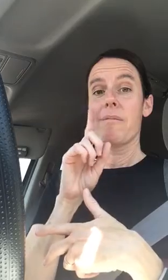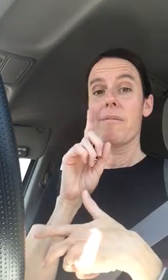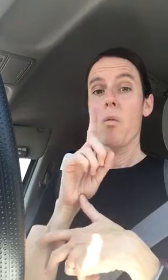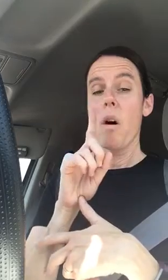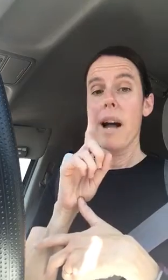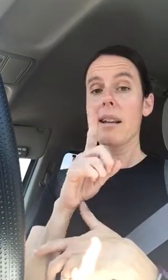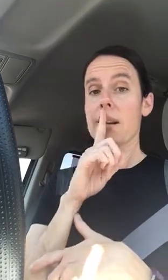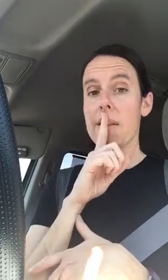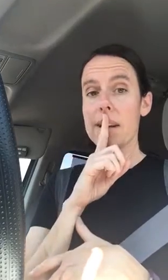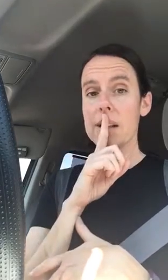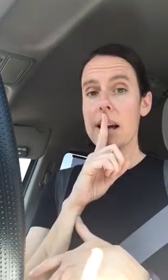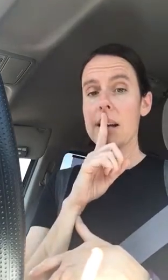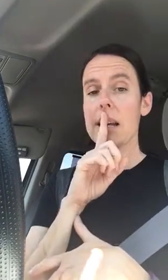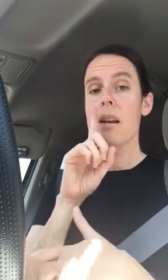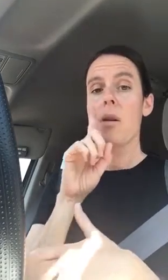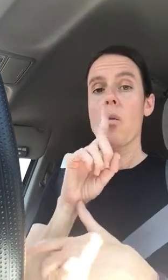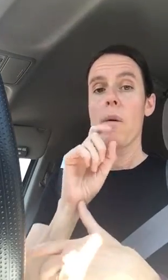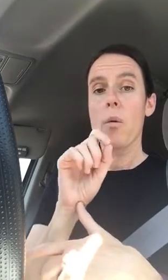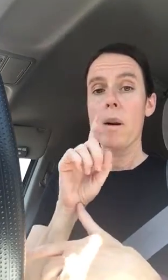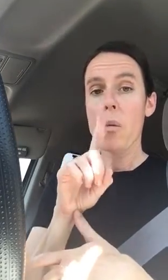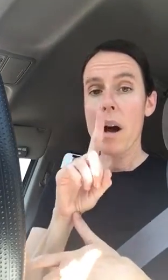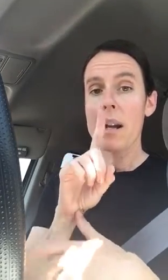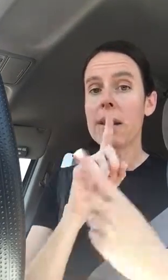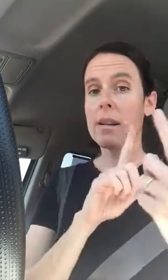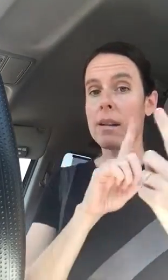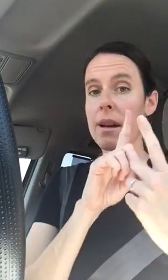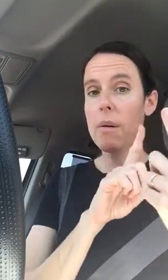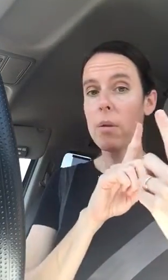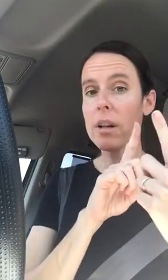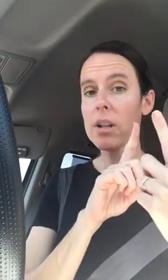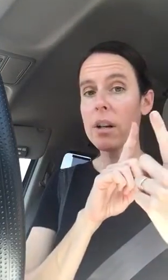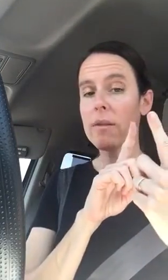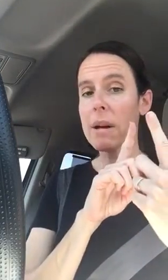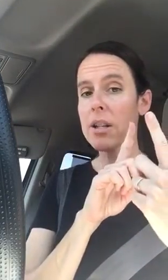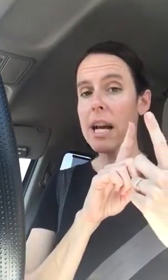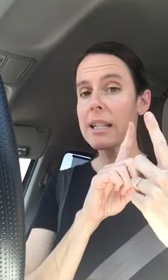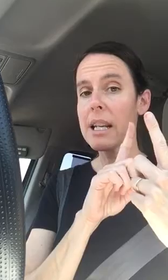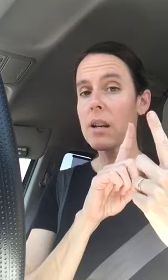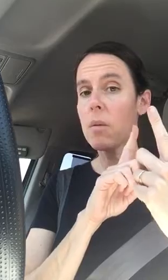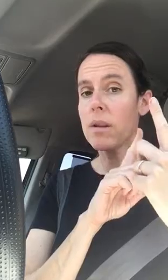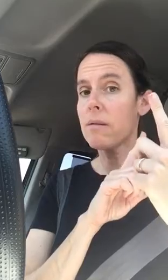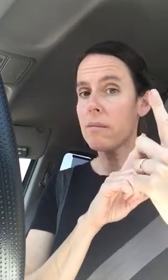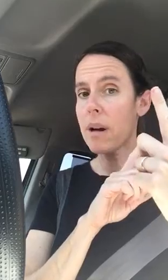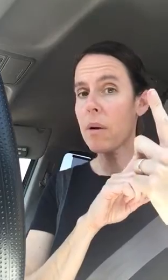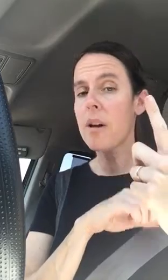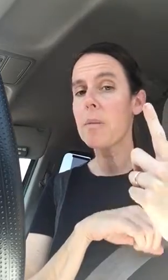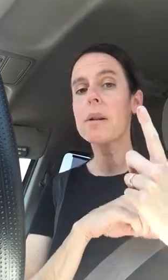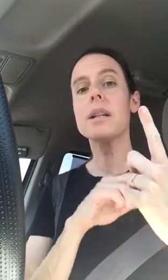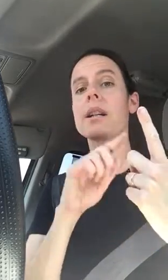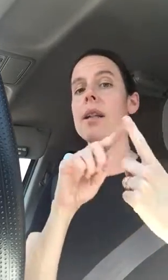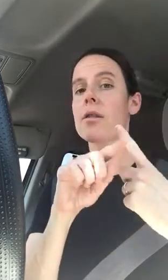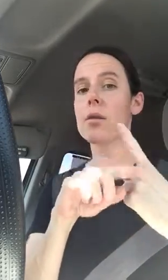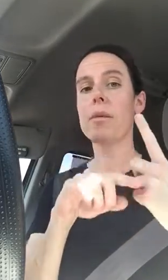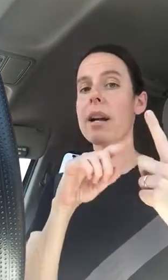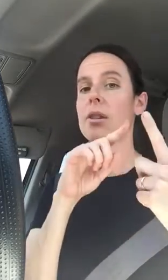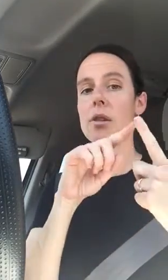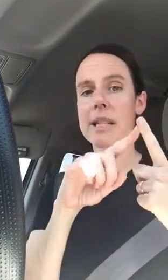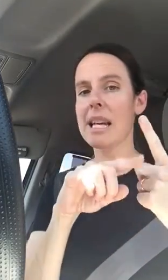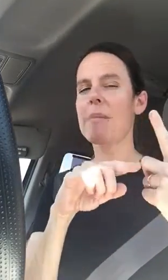One the confidentiality 1.1 I'm only gonna share information as needed with my one other person either a supervisor or a team